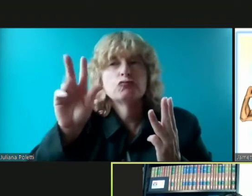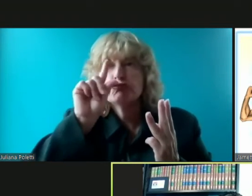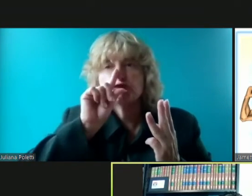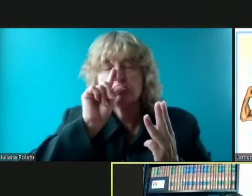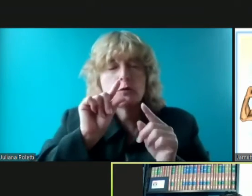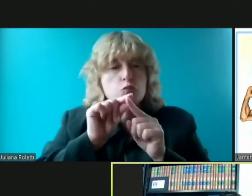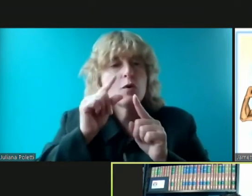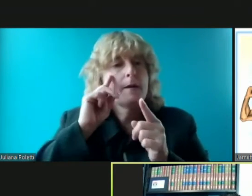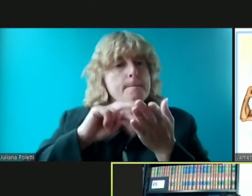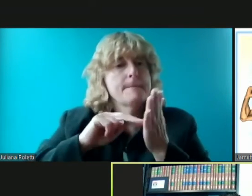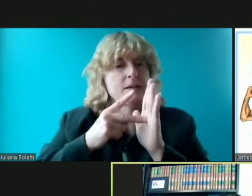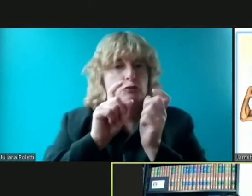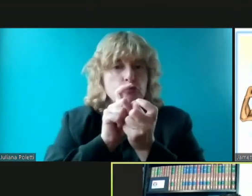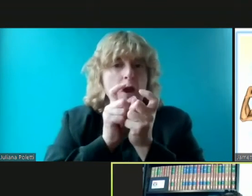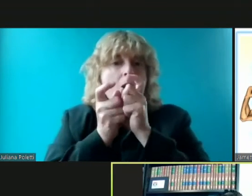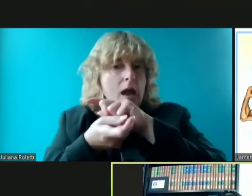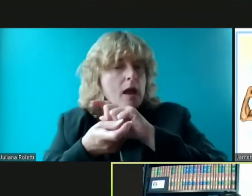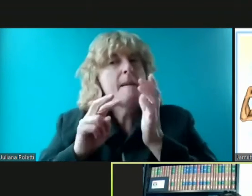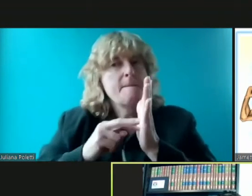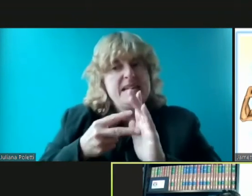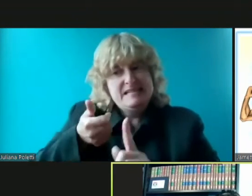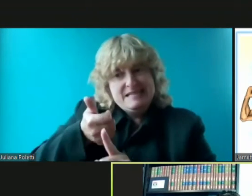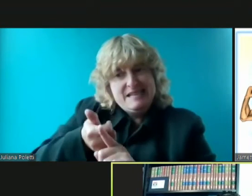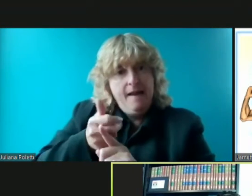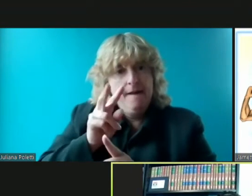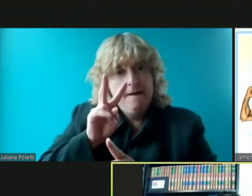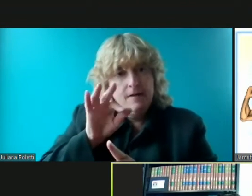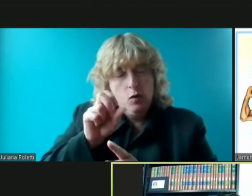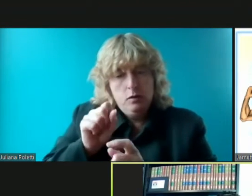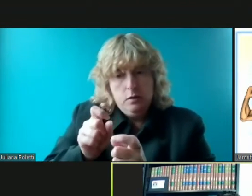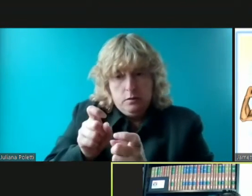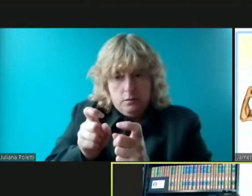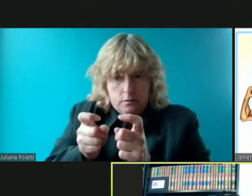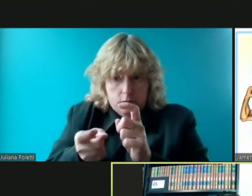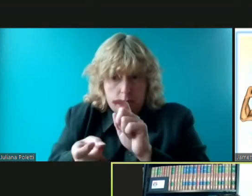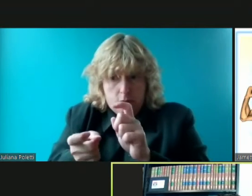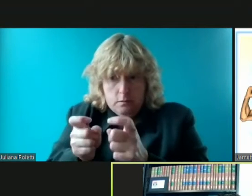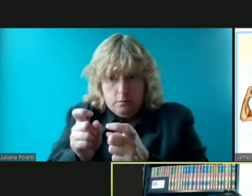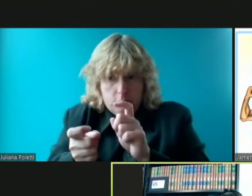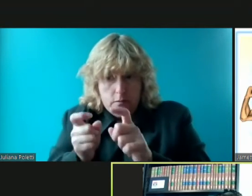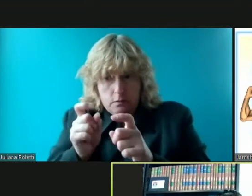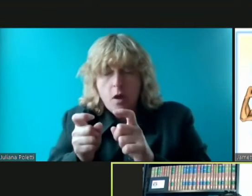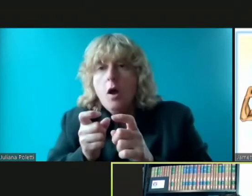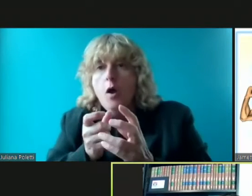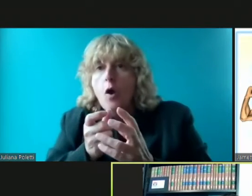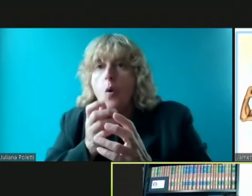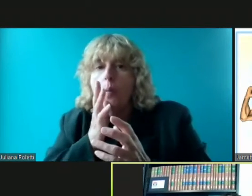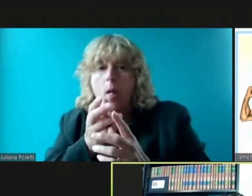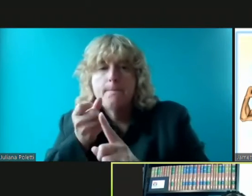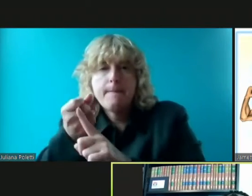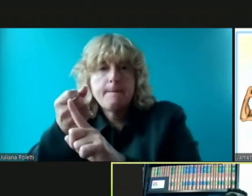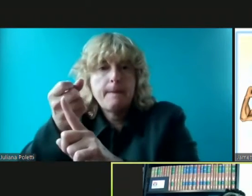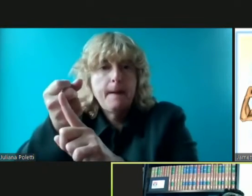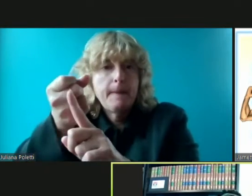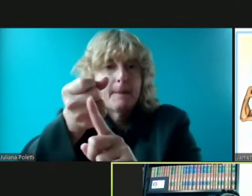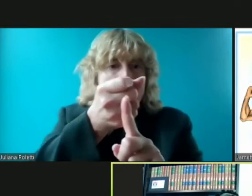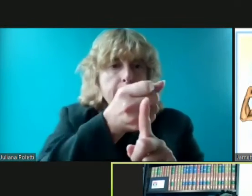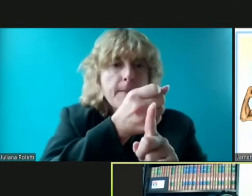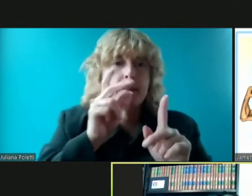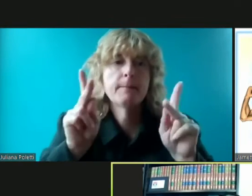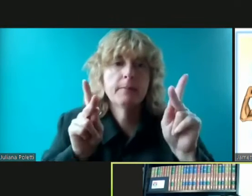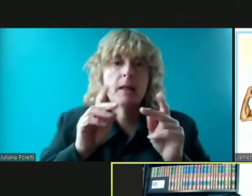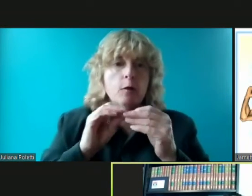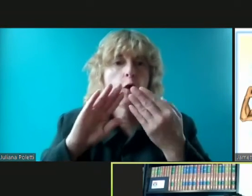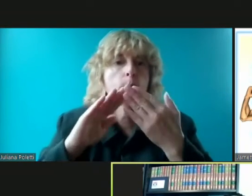replication then it will begin to circulate through the community faster and more efficiently even if people aren't getting